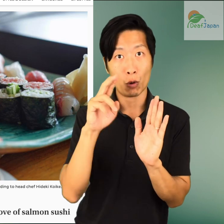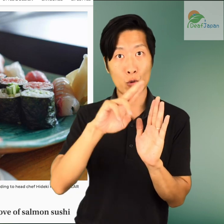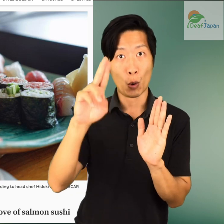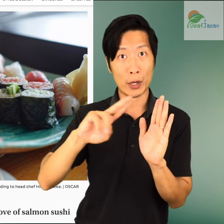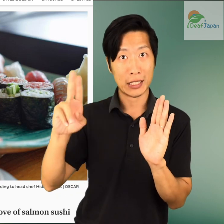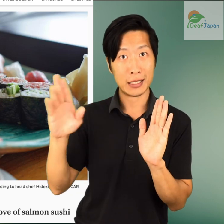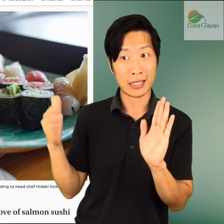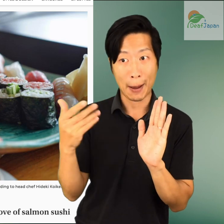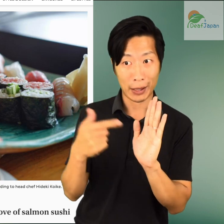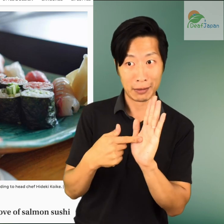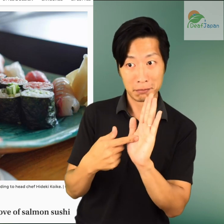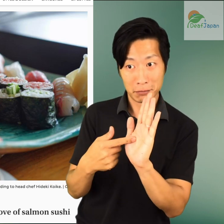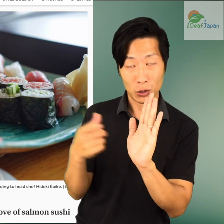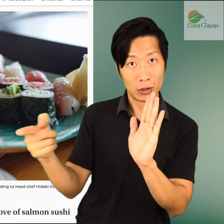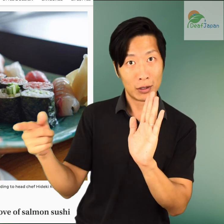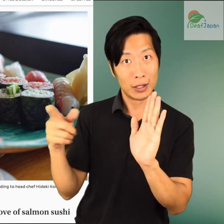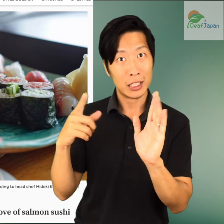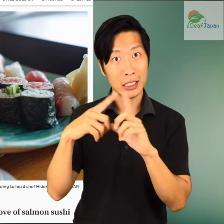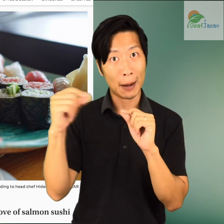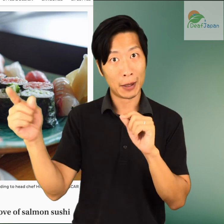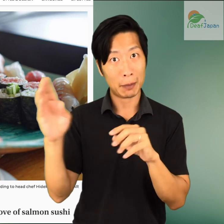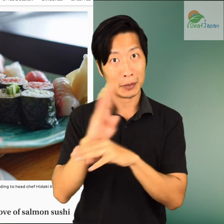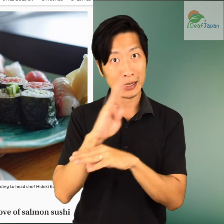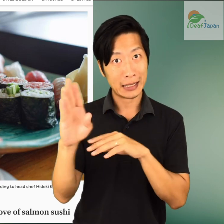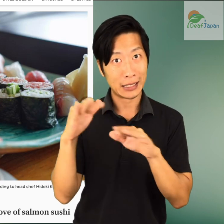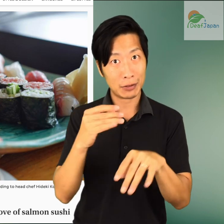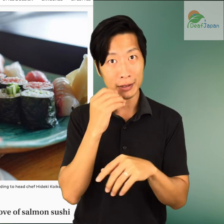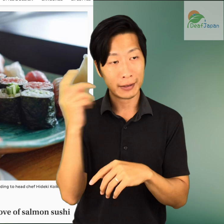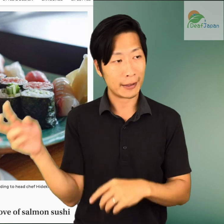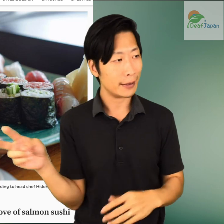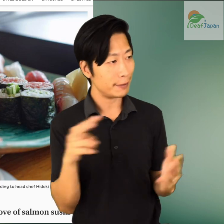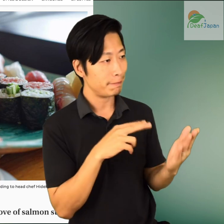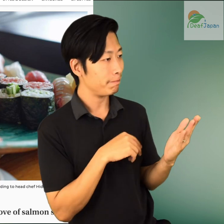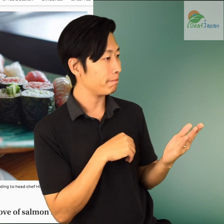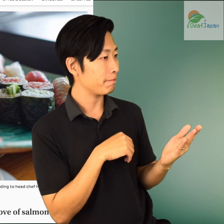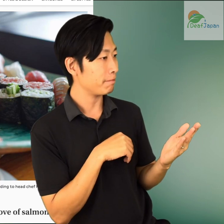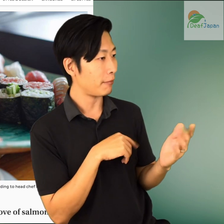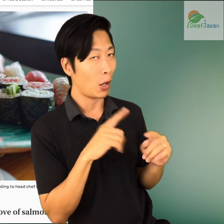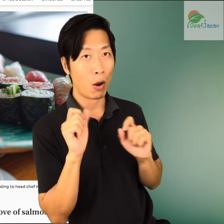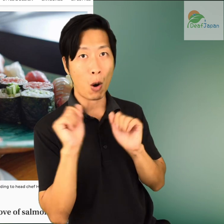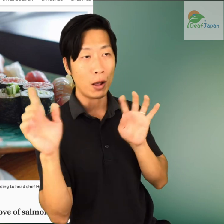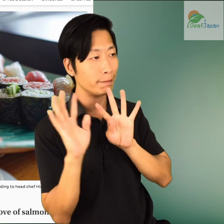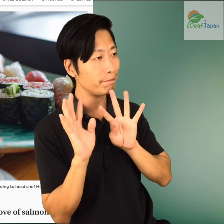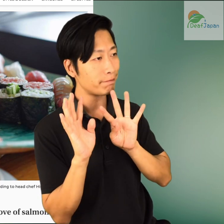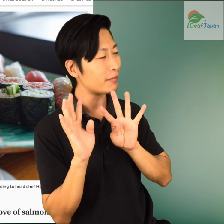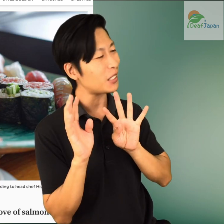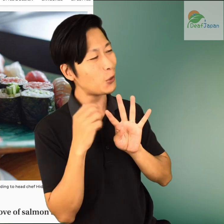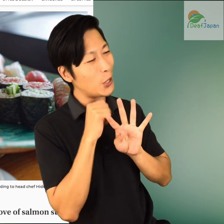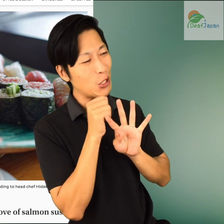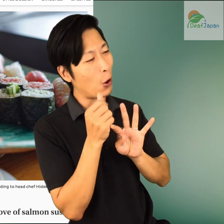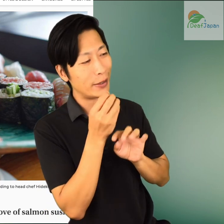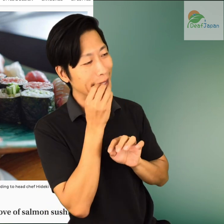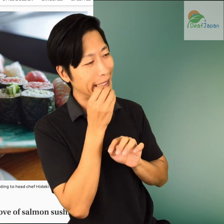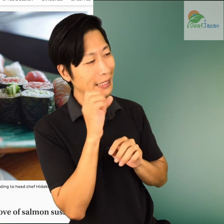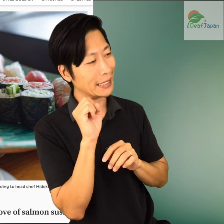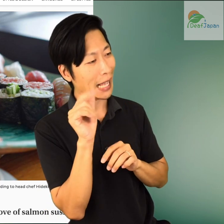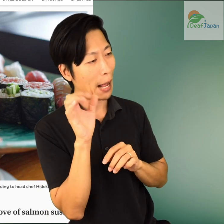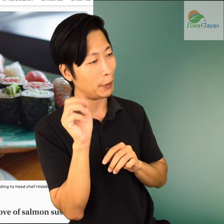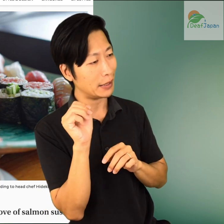representatives from the Japanese seafood industry, he says it was met with a uniform response. We don't eat